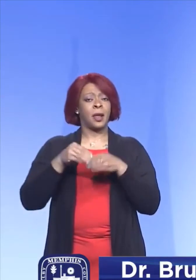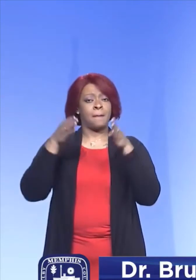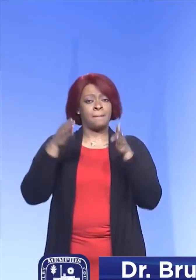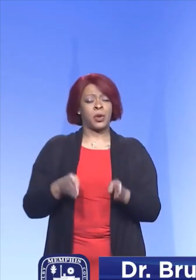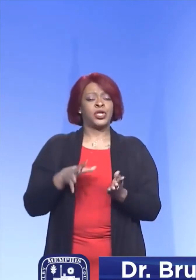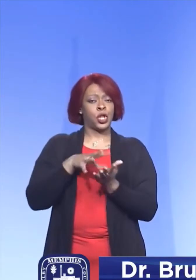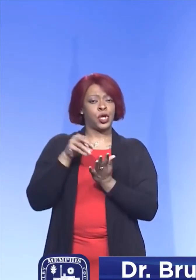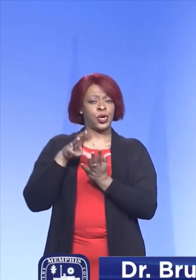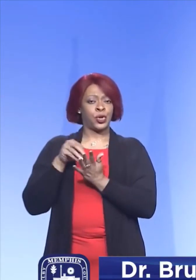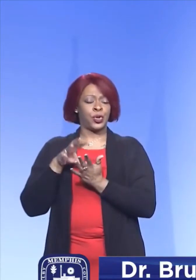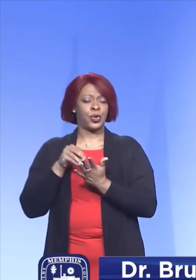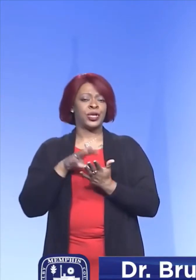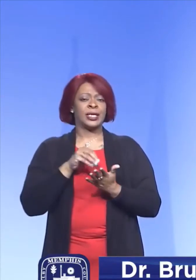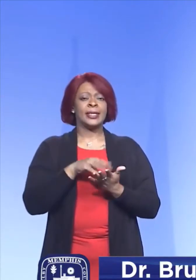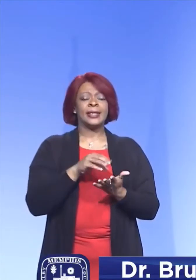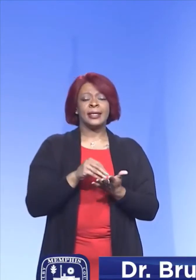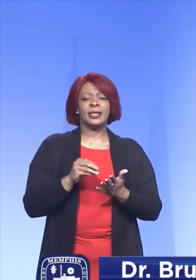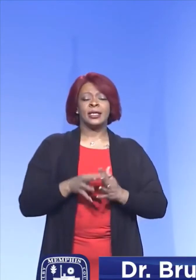setting,